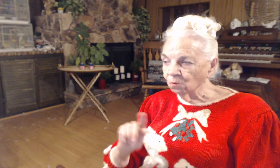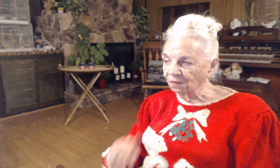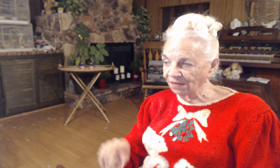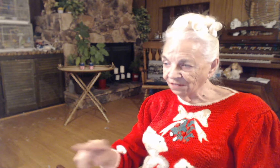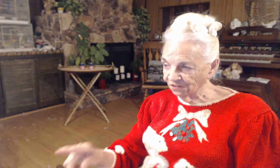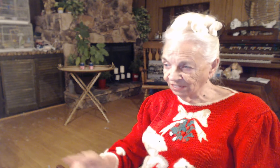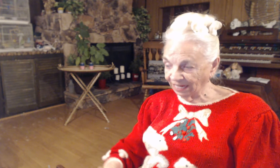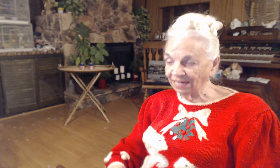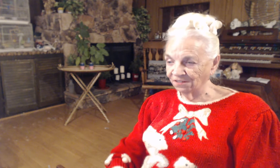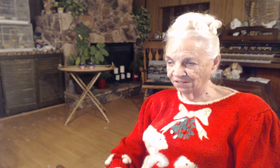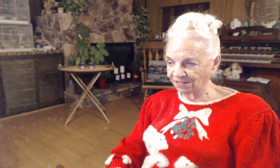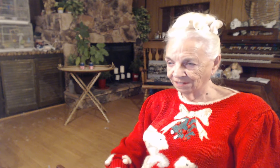that's the case.